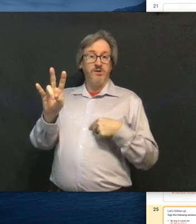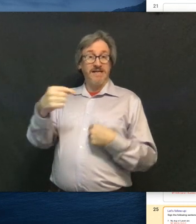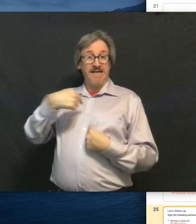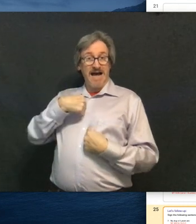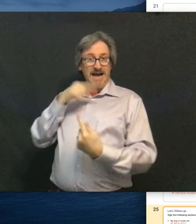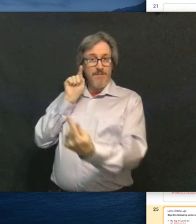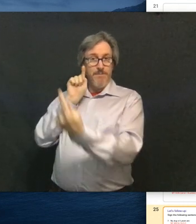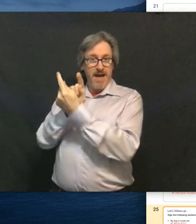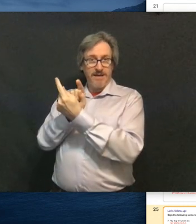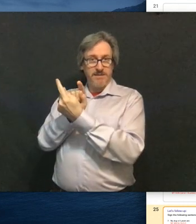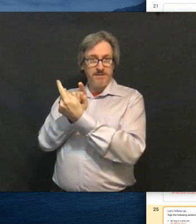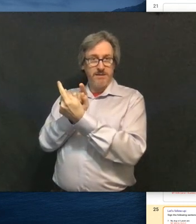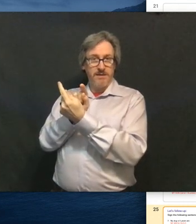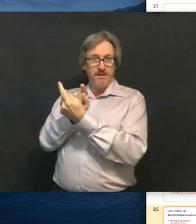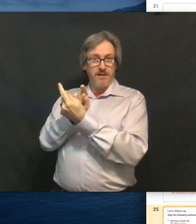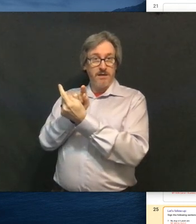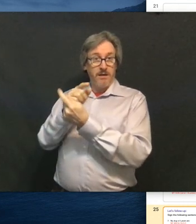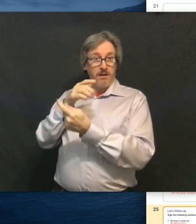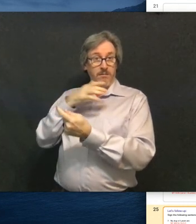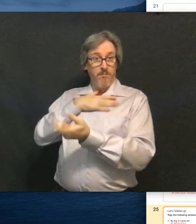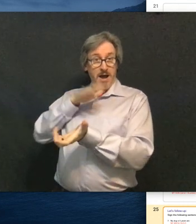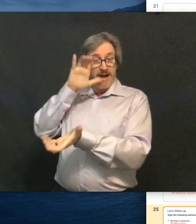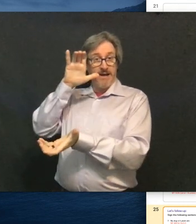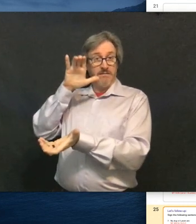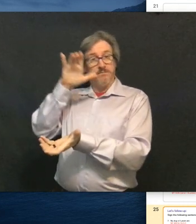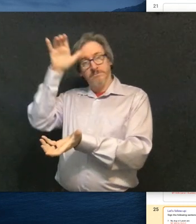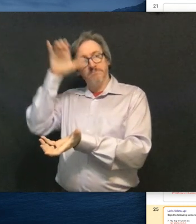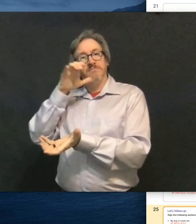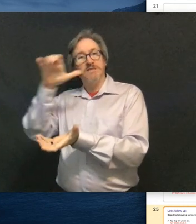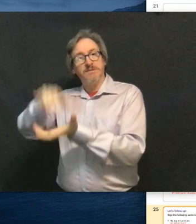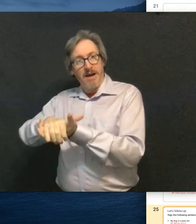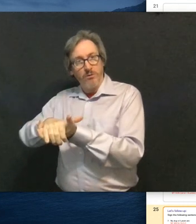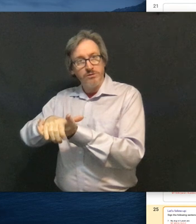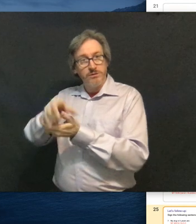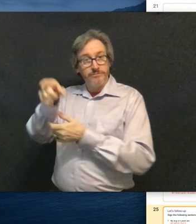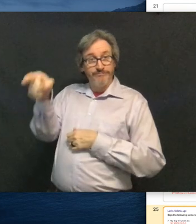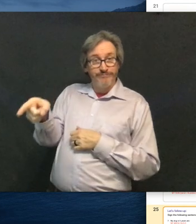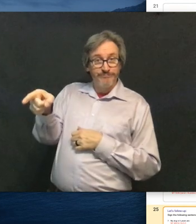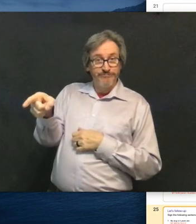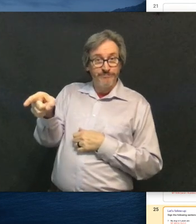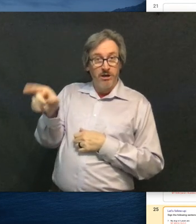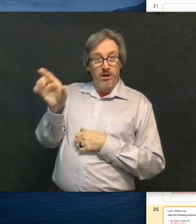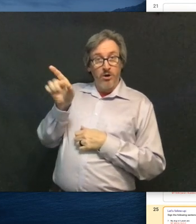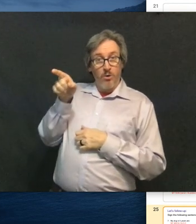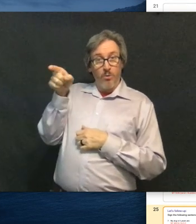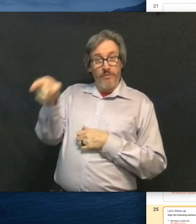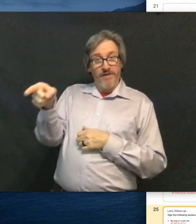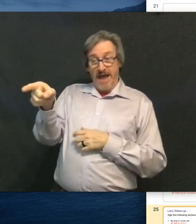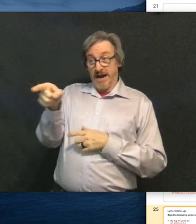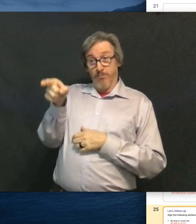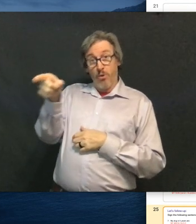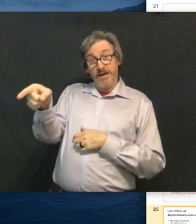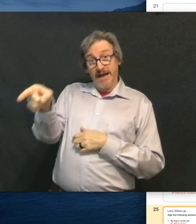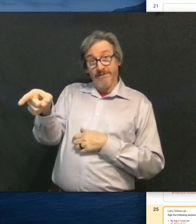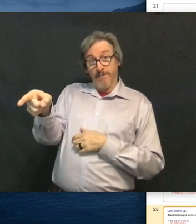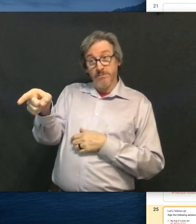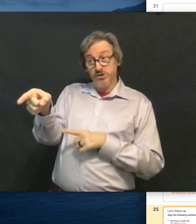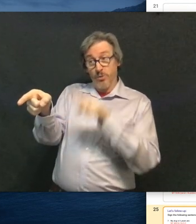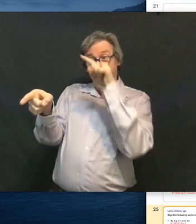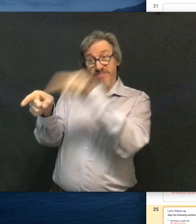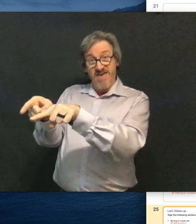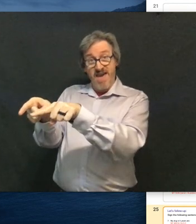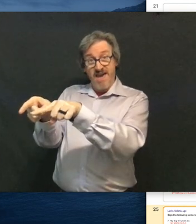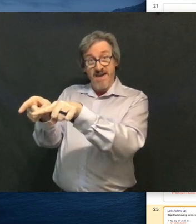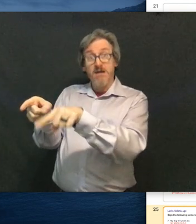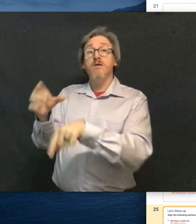So, that's, I met my spouse. And I'm pointing at them.